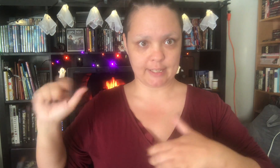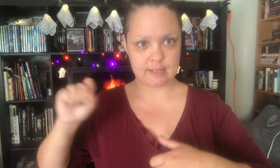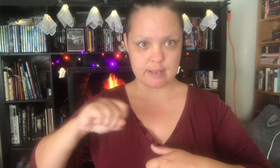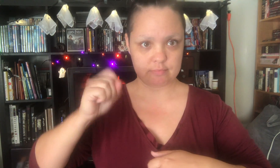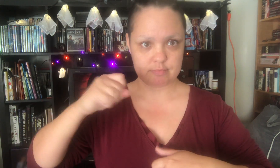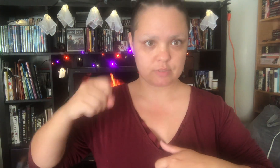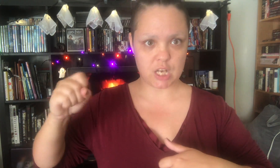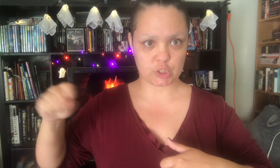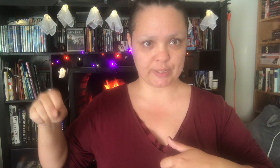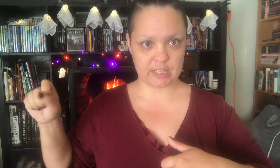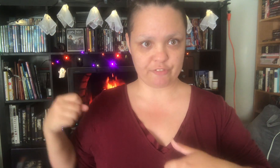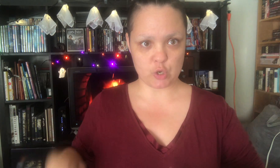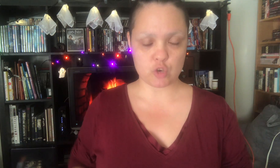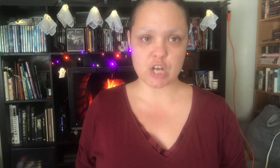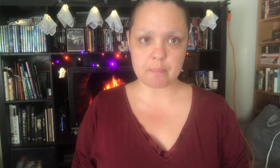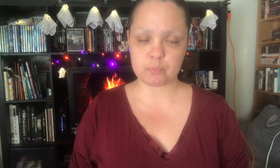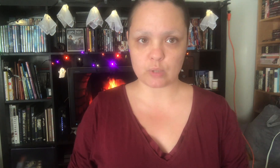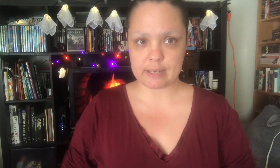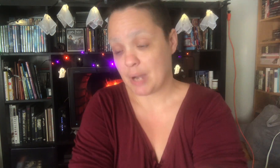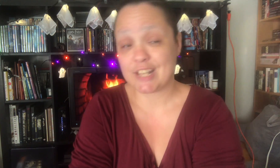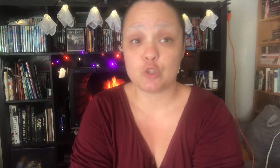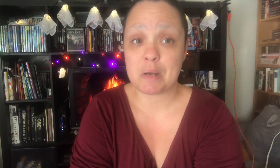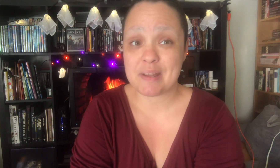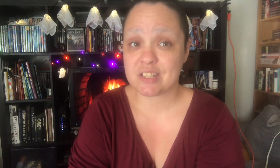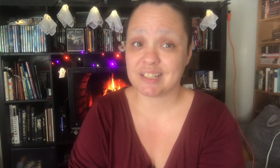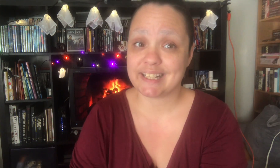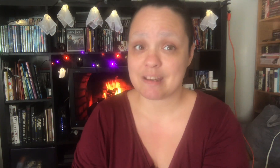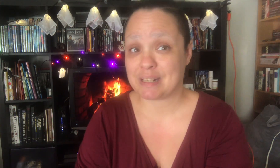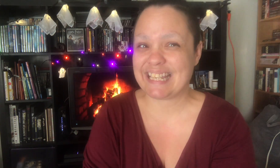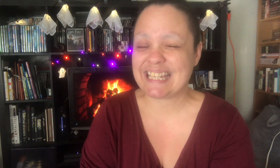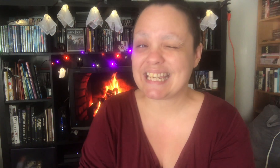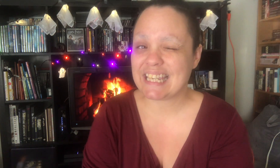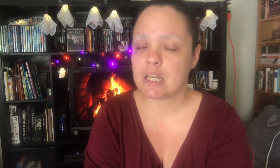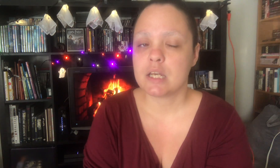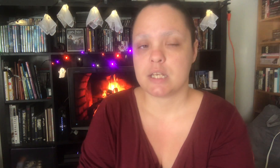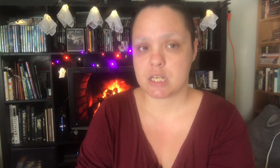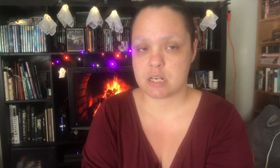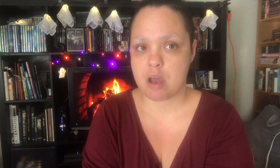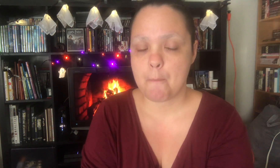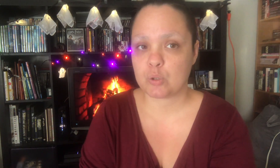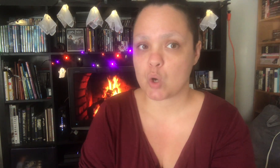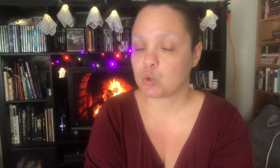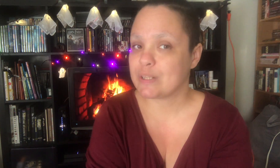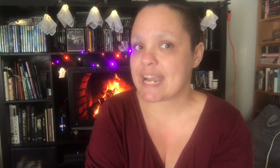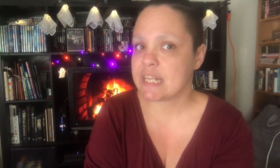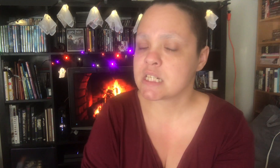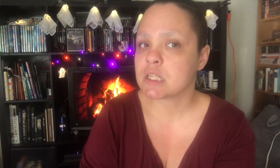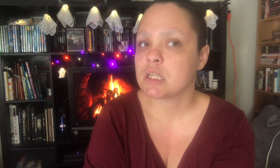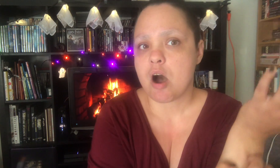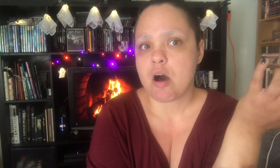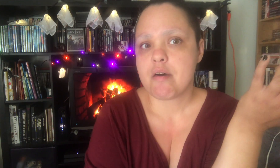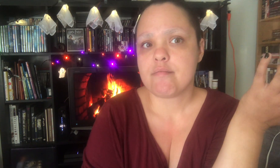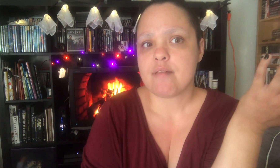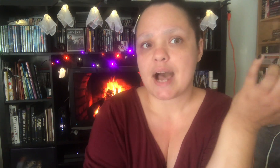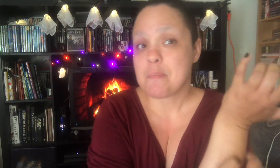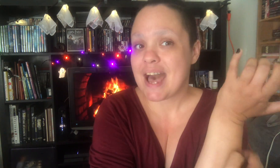and coloring and photoshop, right? I do my penciling and my inking in Procreate on iPad